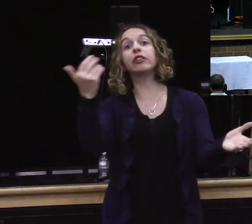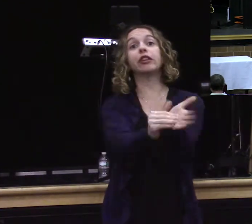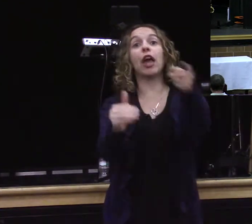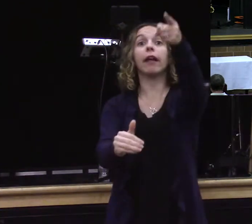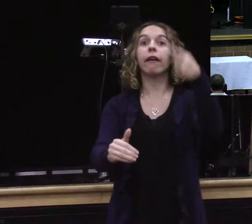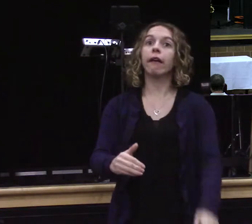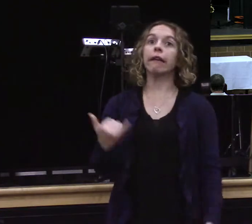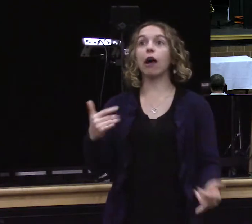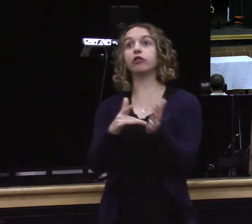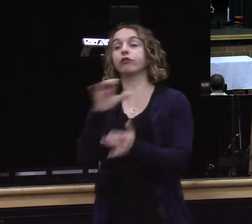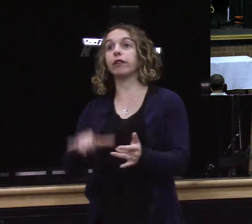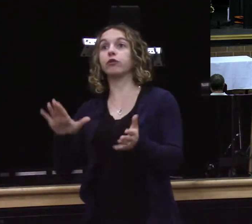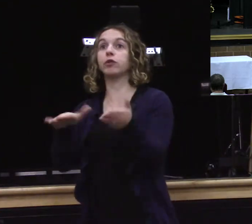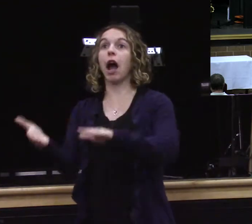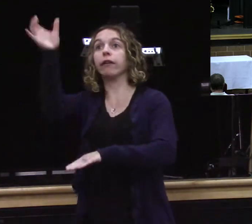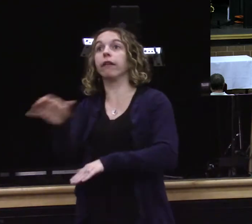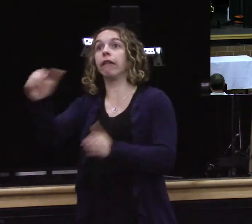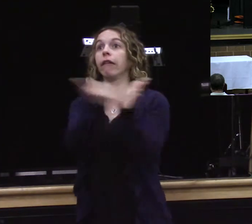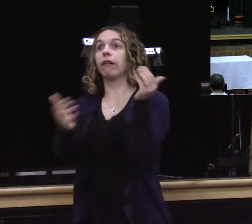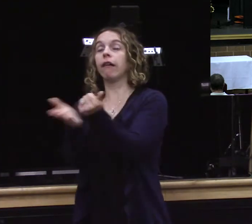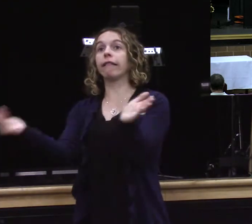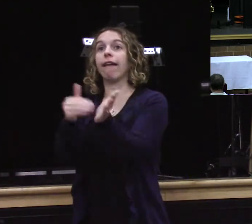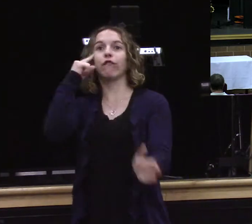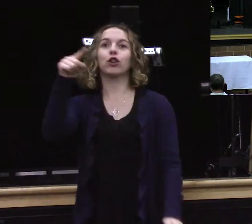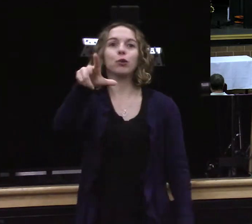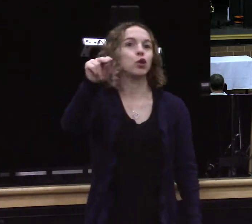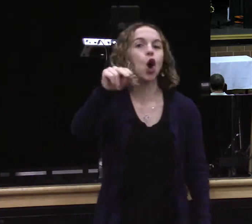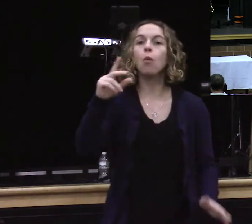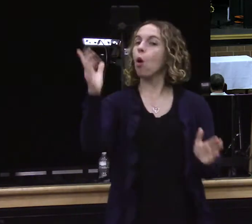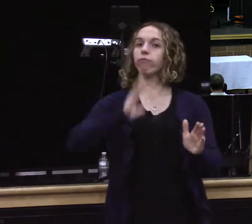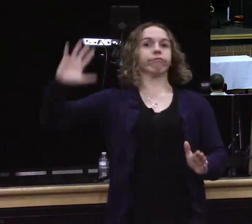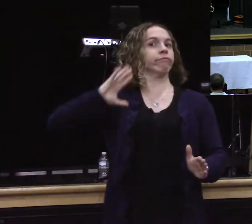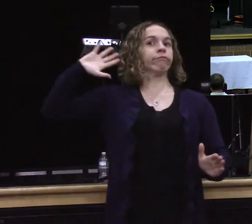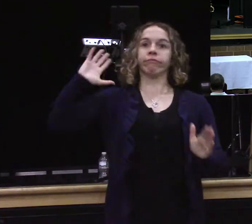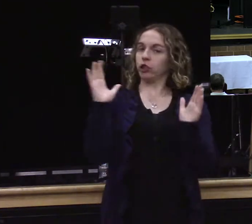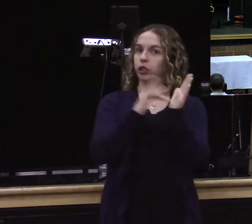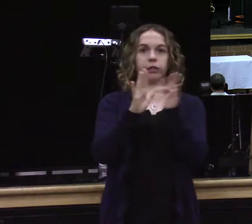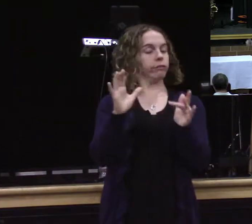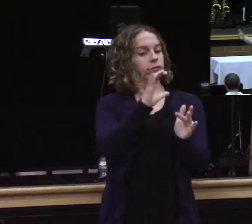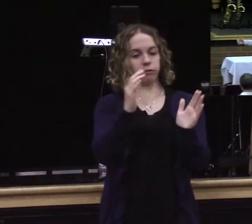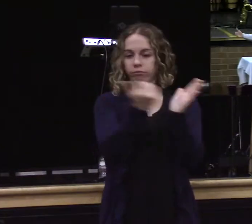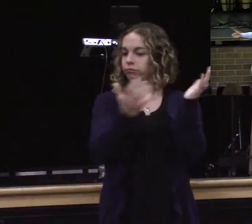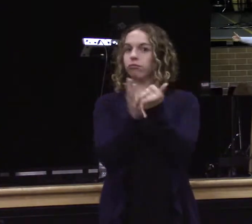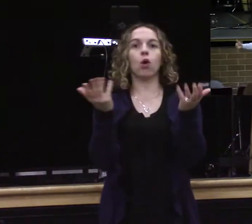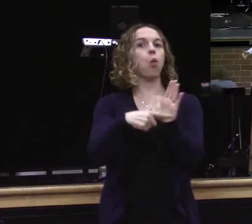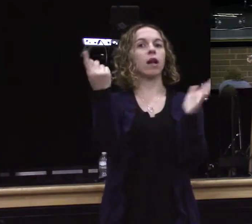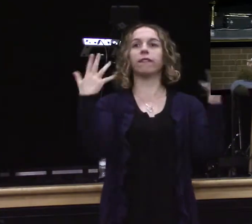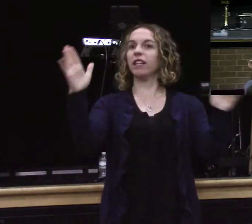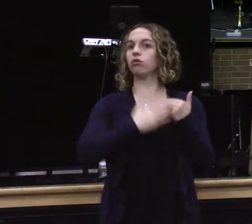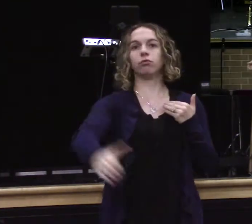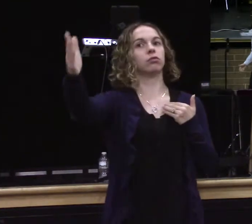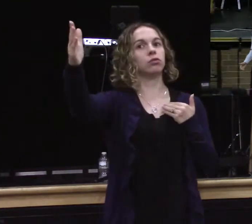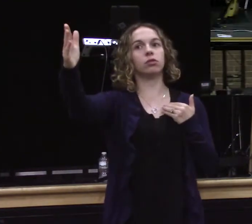still alive. It's still working. It still cleanses our sins. Can you say amen? Hallelujah. It's a finished work of